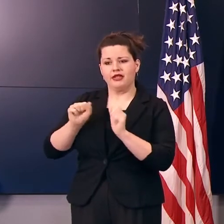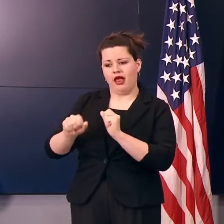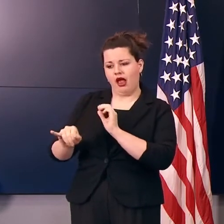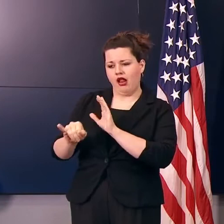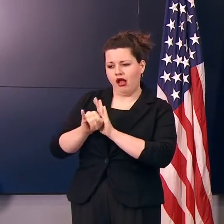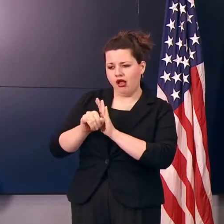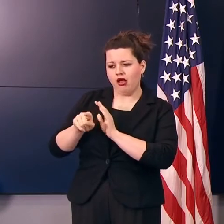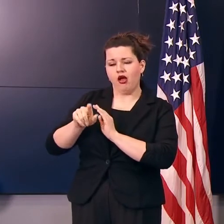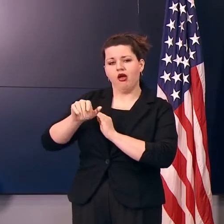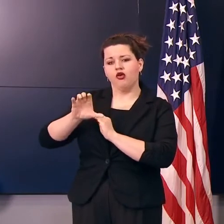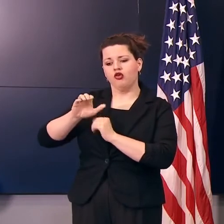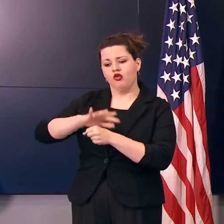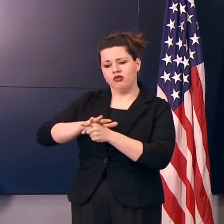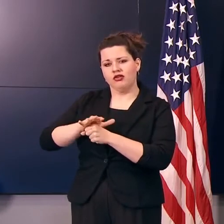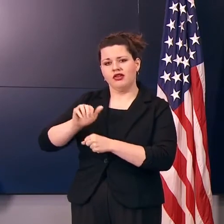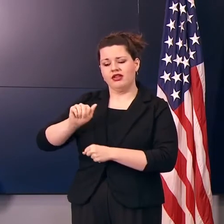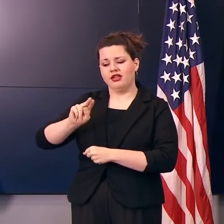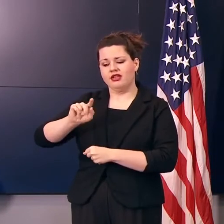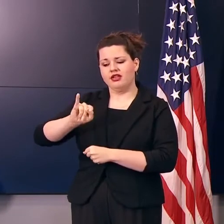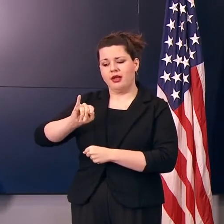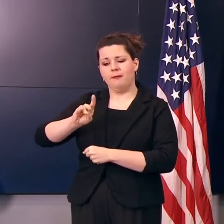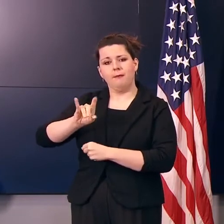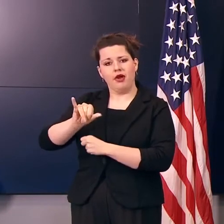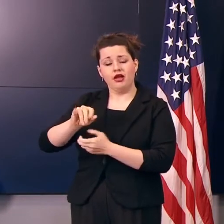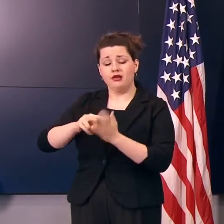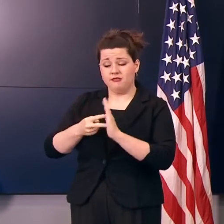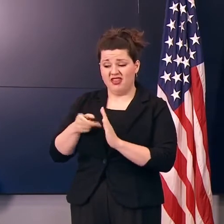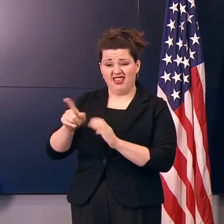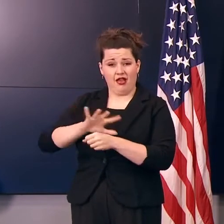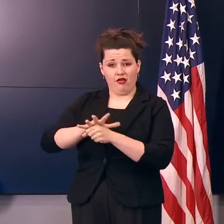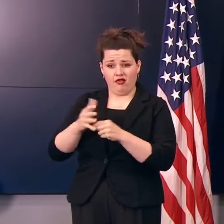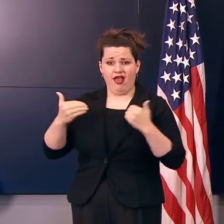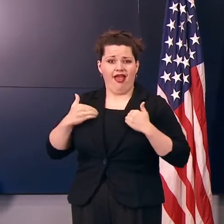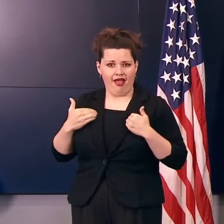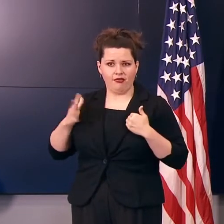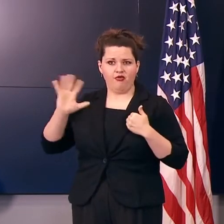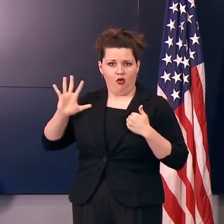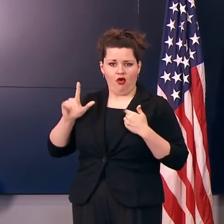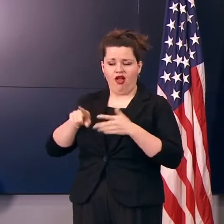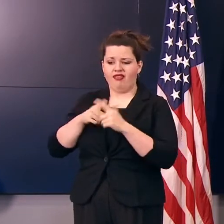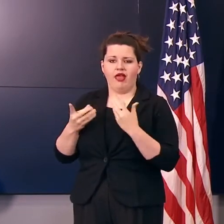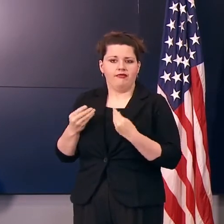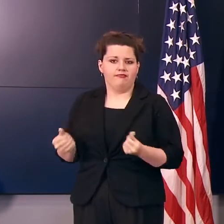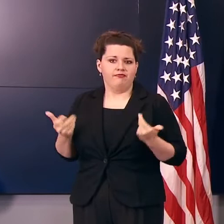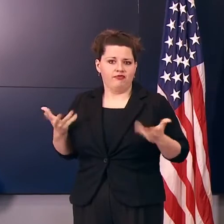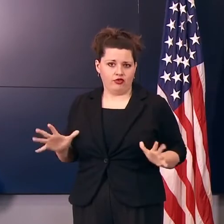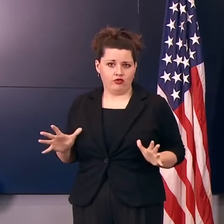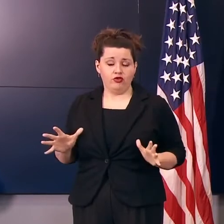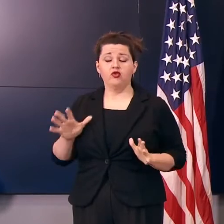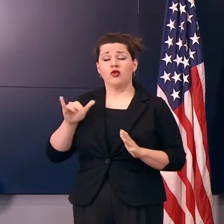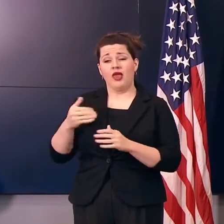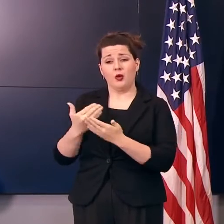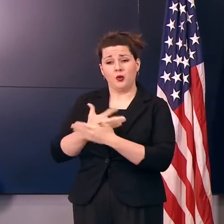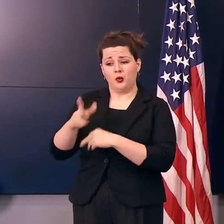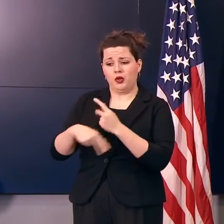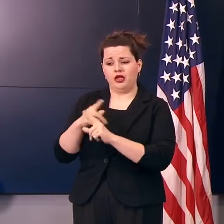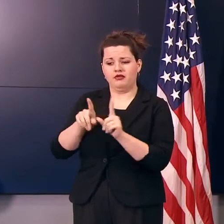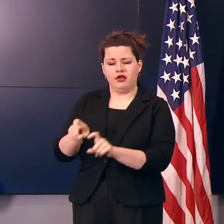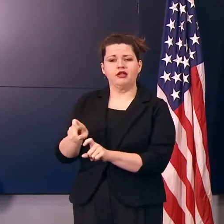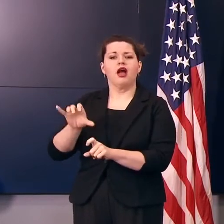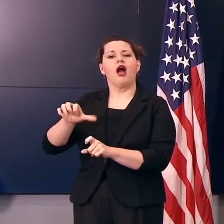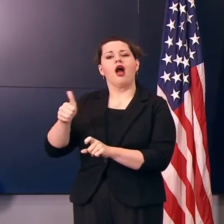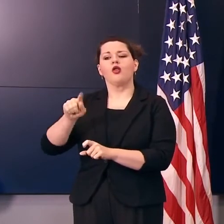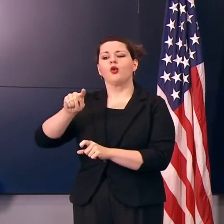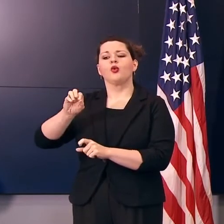and this means a person has already had the virus and recovered. Expanding this new type of testing is another tool to understand